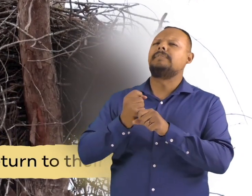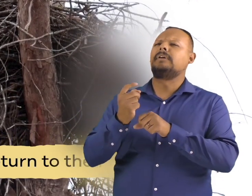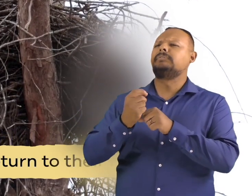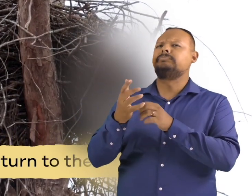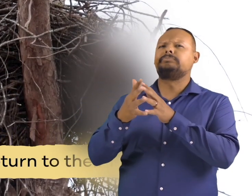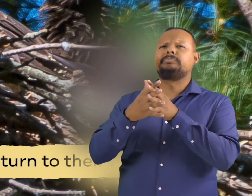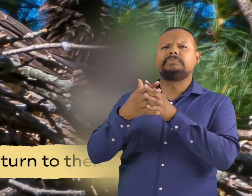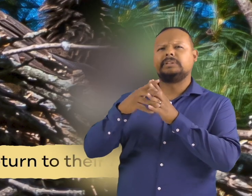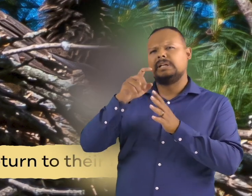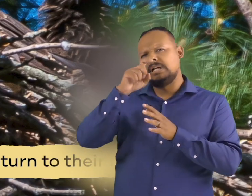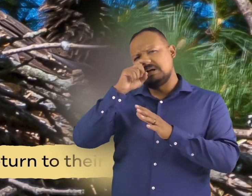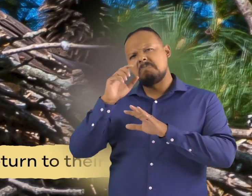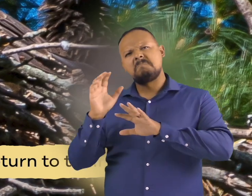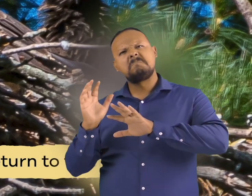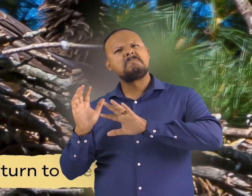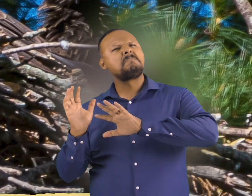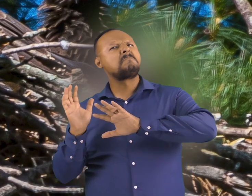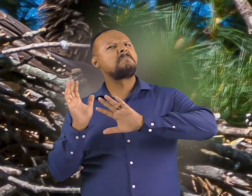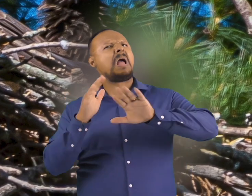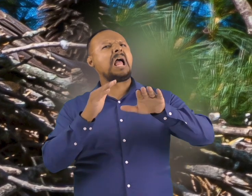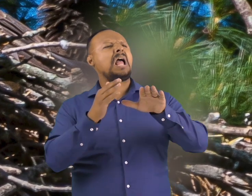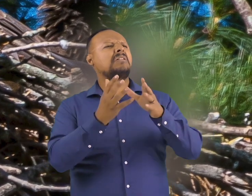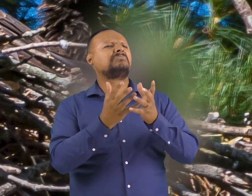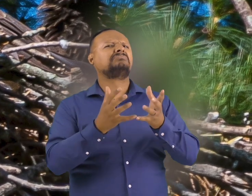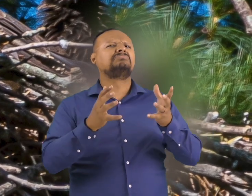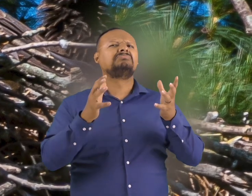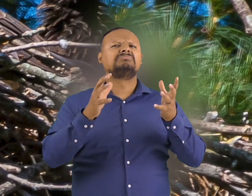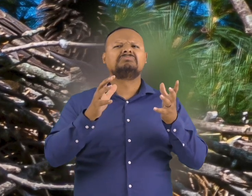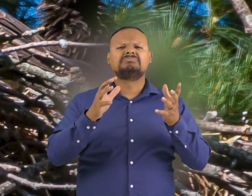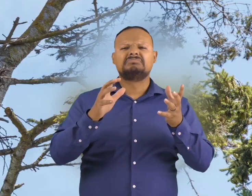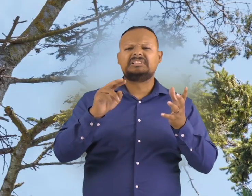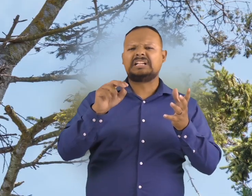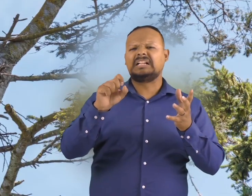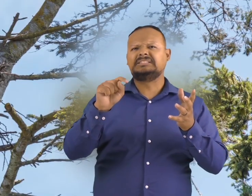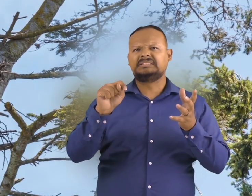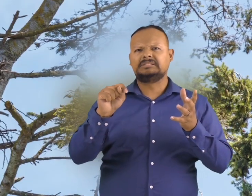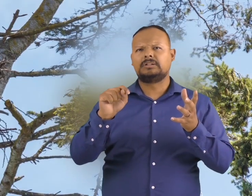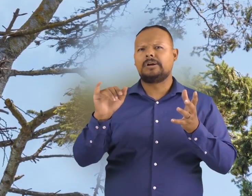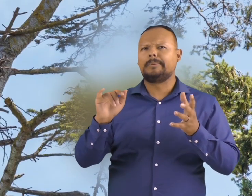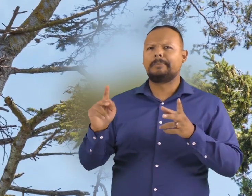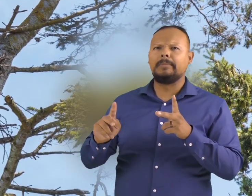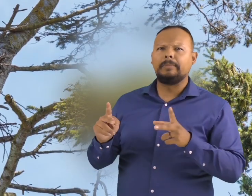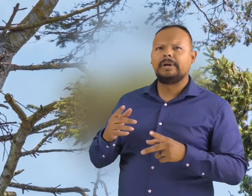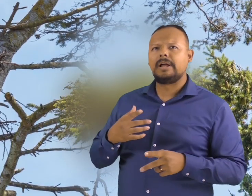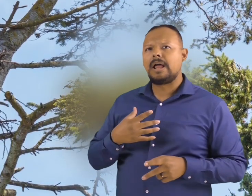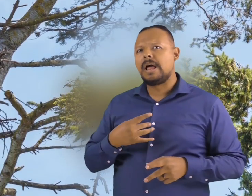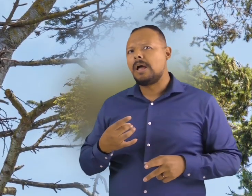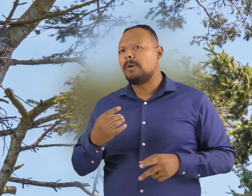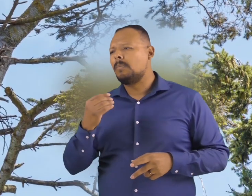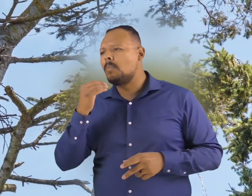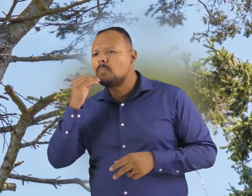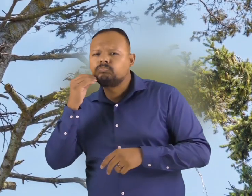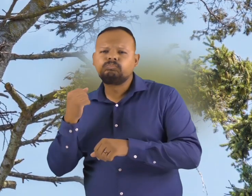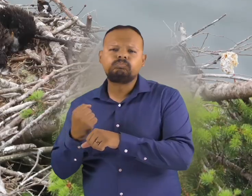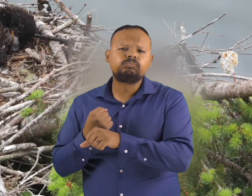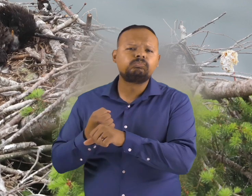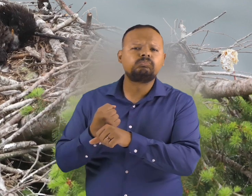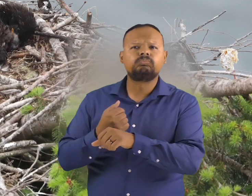Eagles return to their nest. And just like people, they like to make additions and improvements to the place they